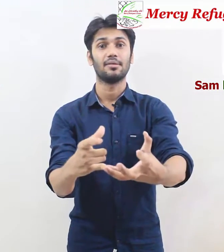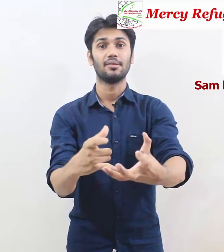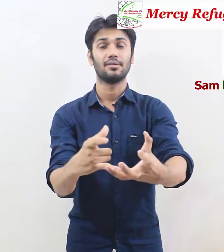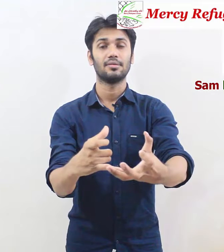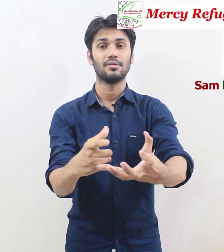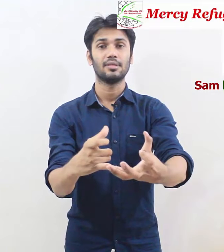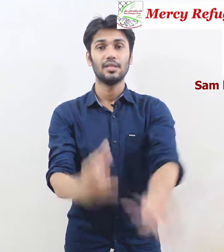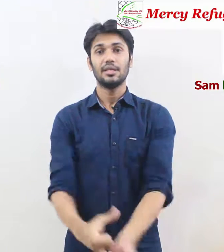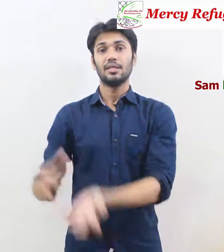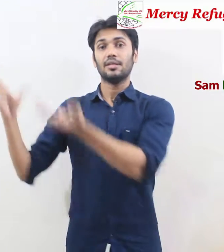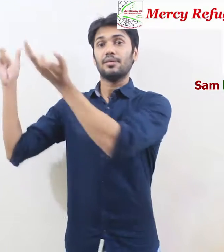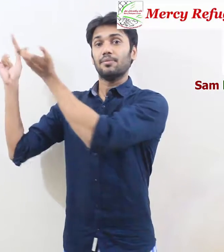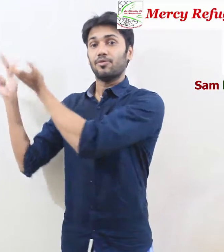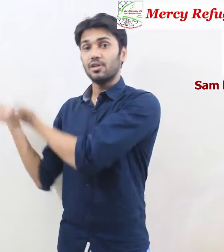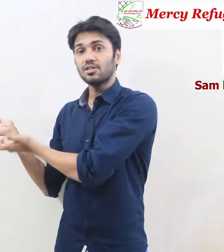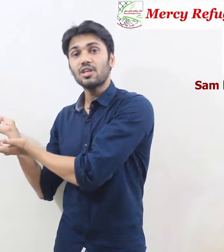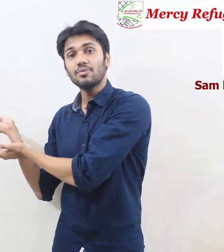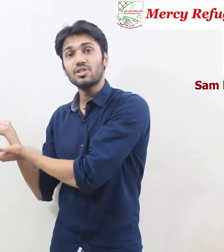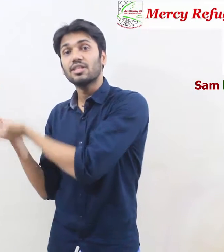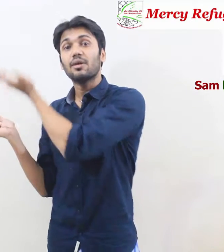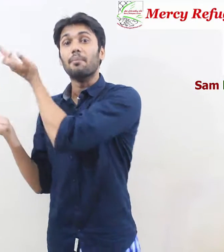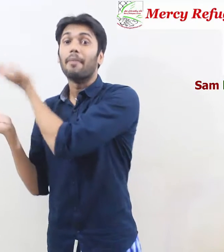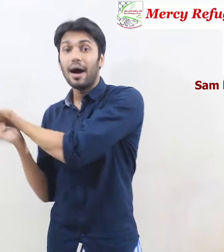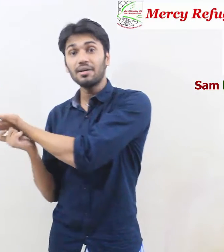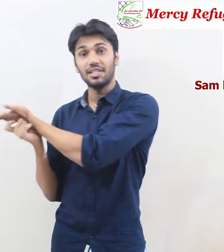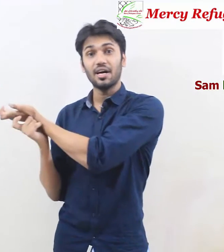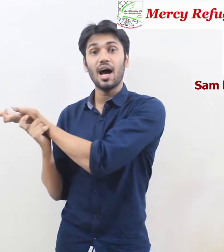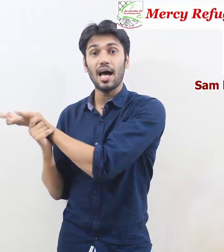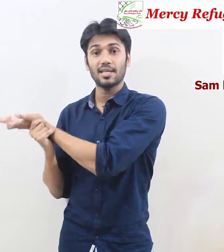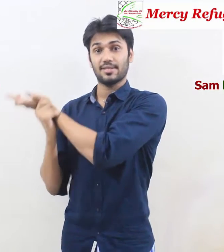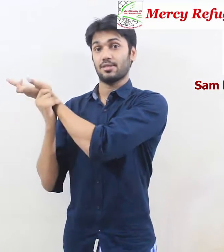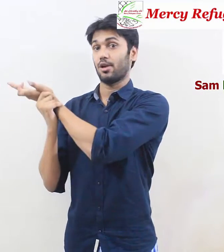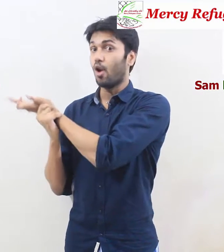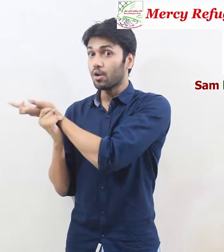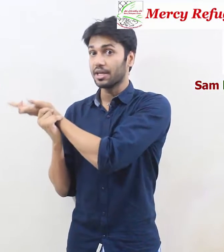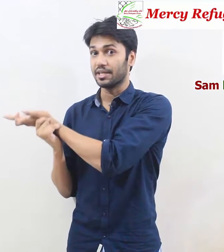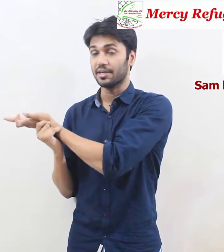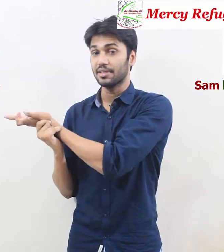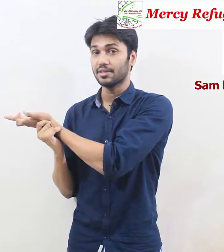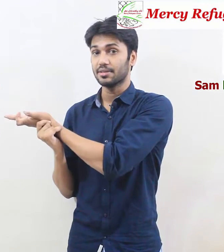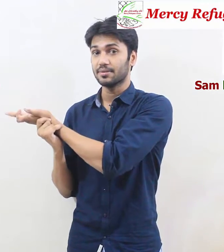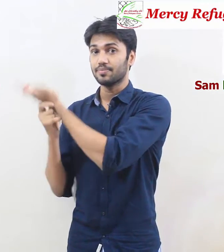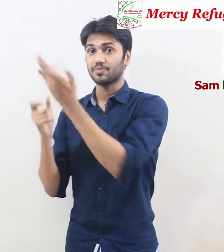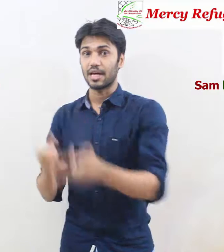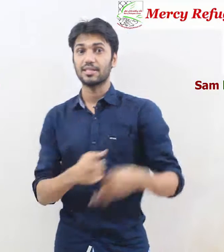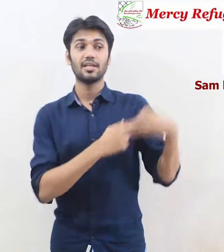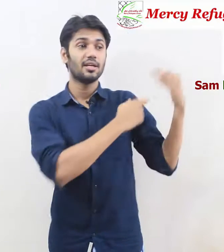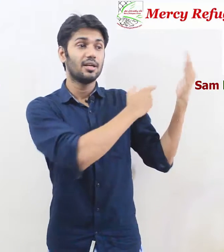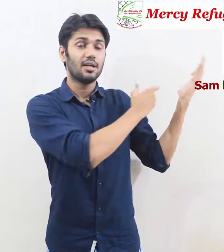first I am saying Maria has long hair and then